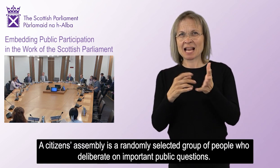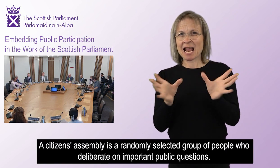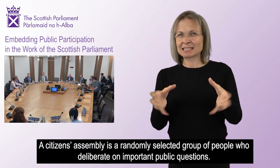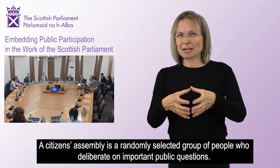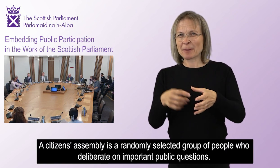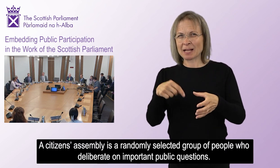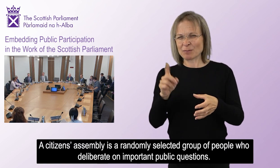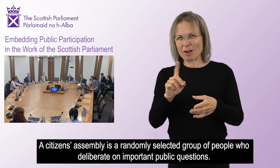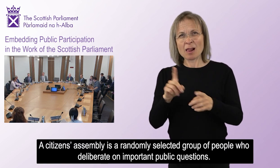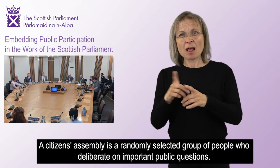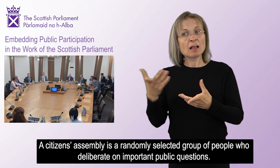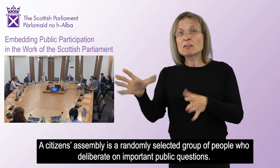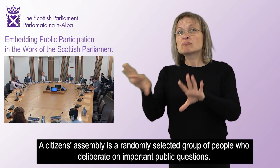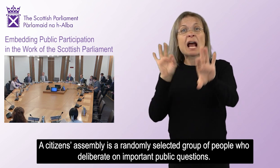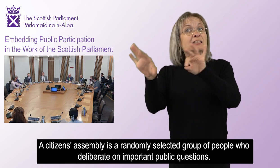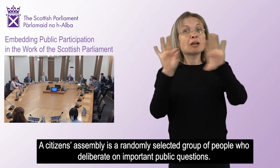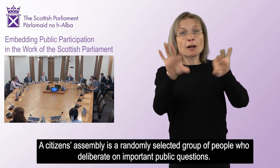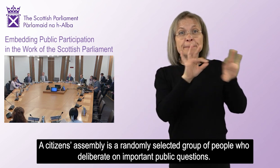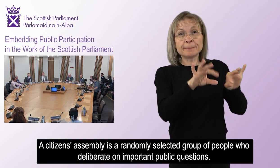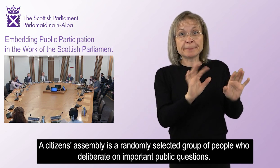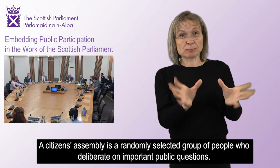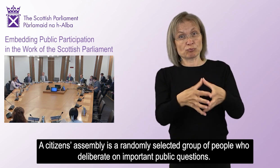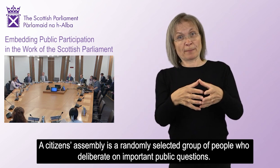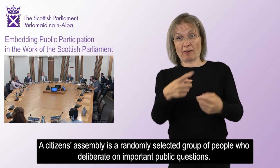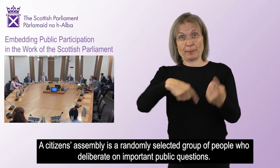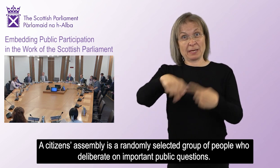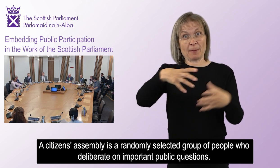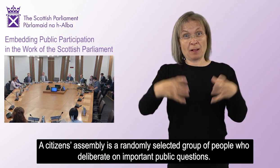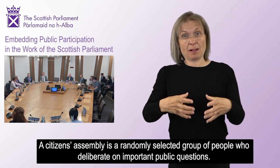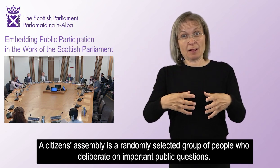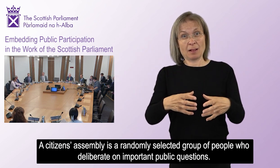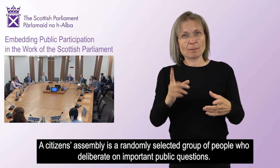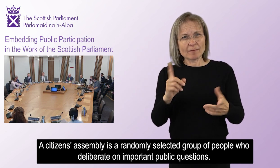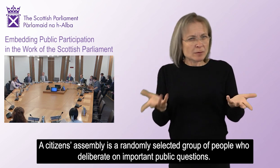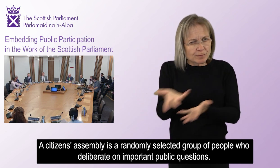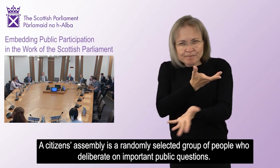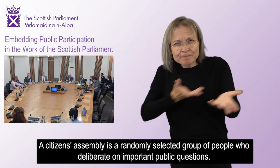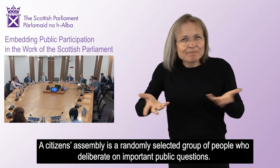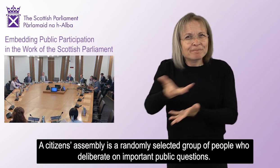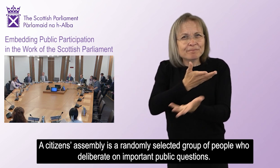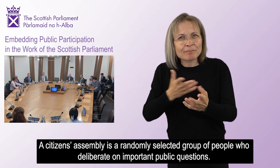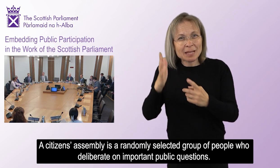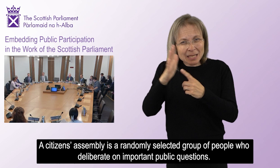A Citizens' Assembly is a randomly selected group of people who deliberate on important public questions.